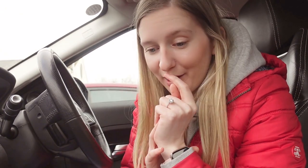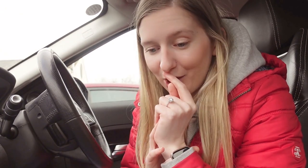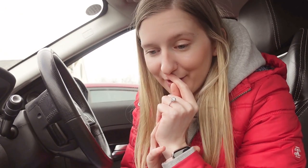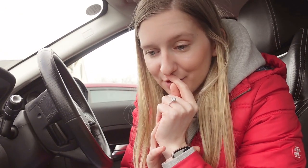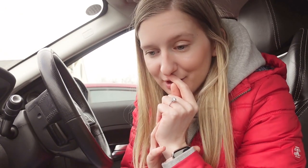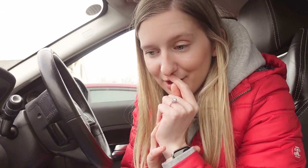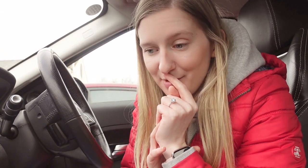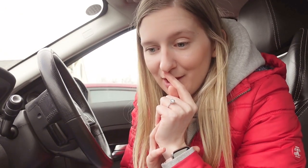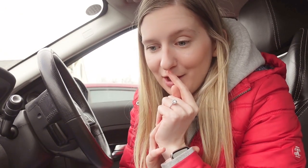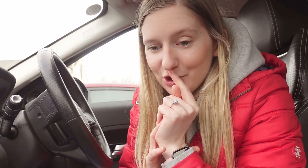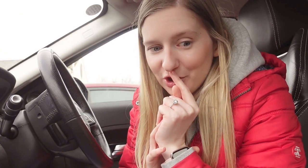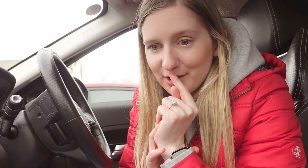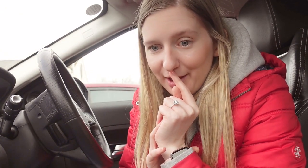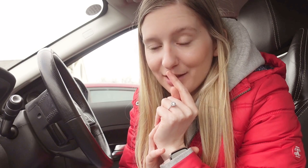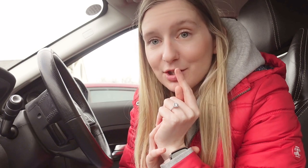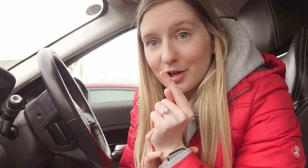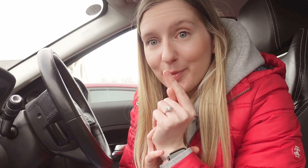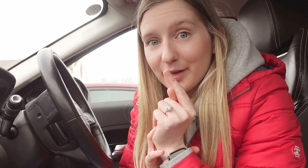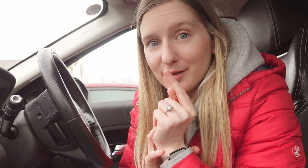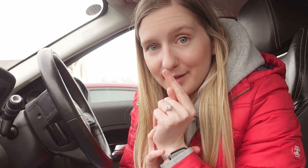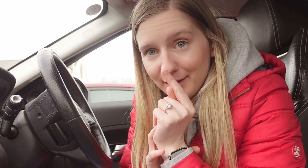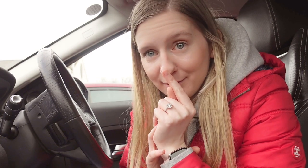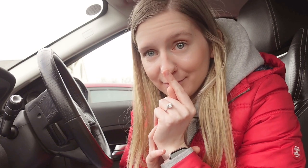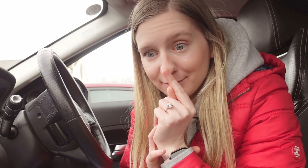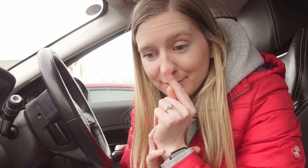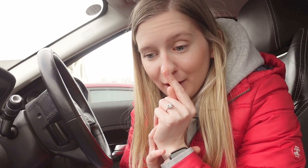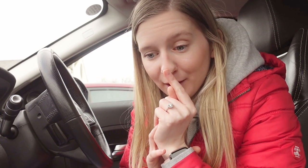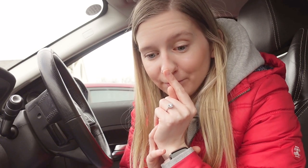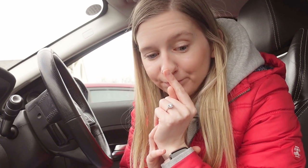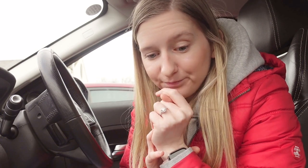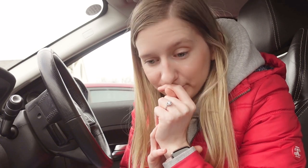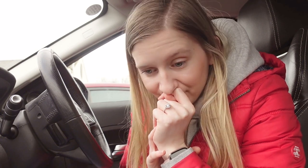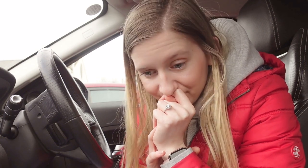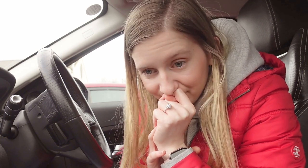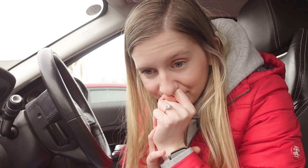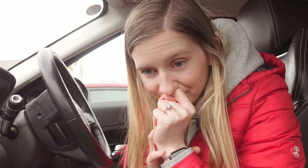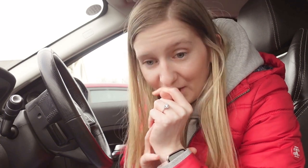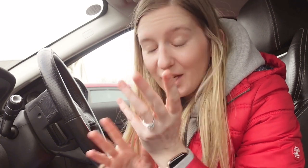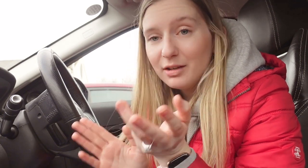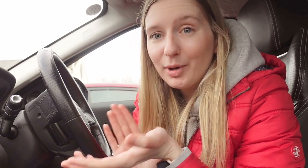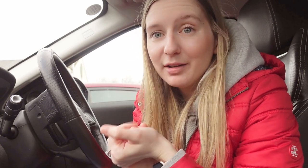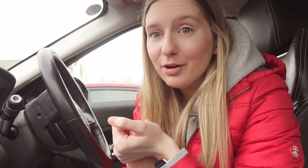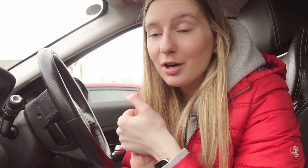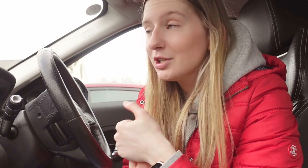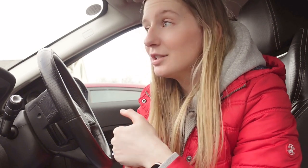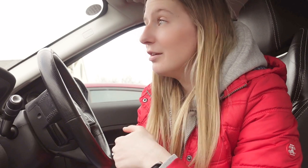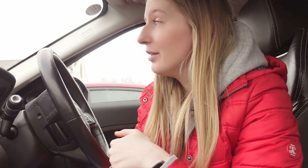like can't react to it in time so I just I get such bad anxiety yeah and apparently now I can't change gear either